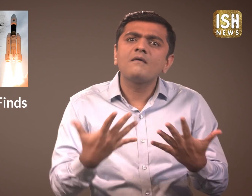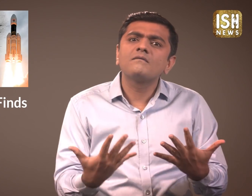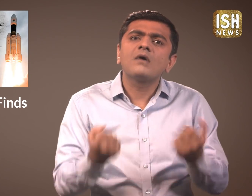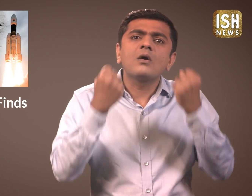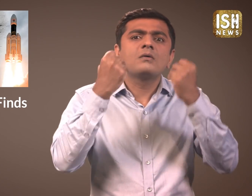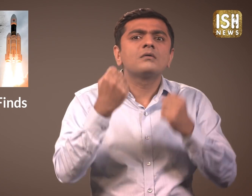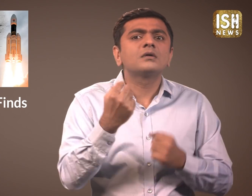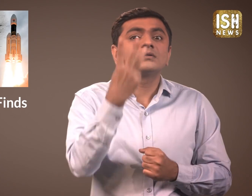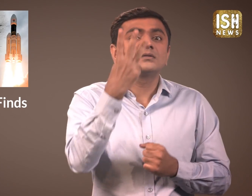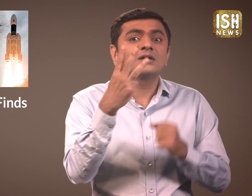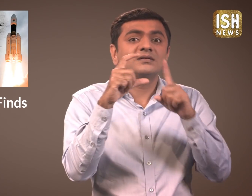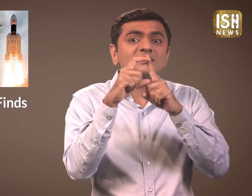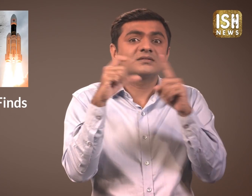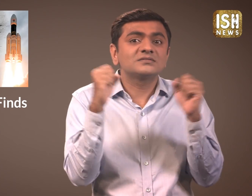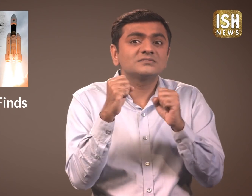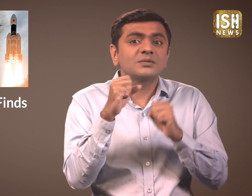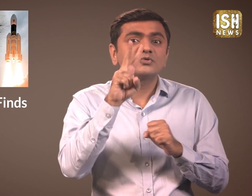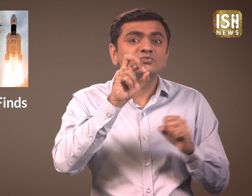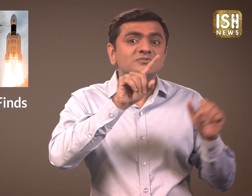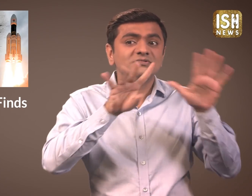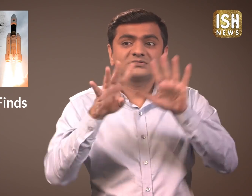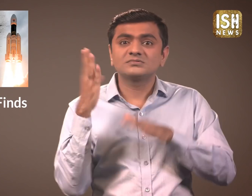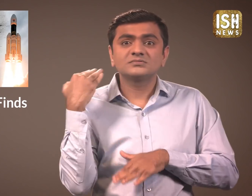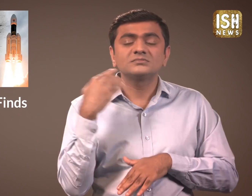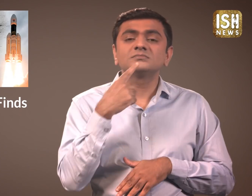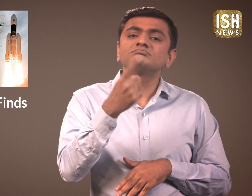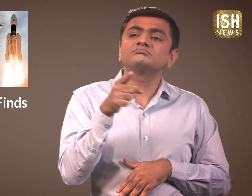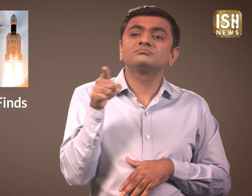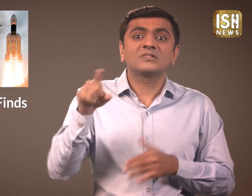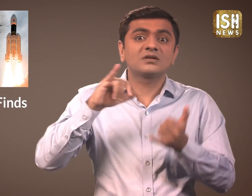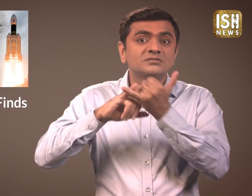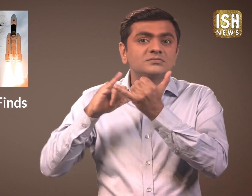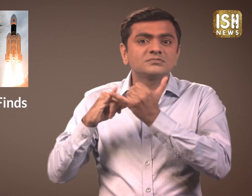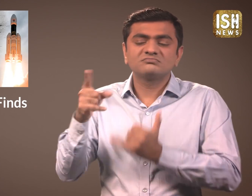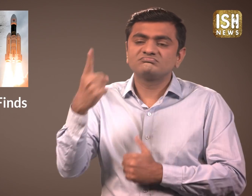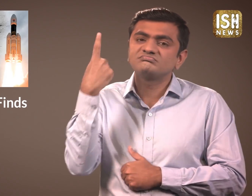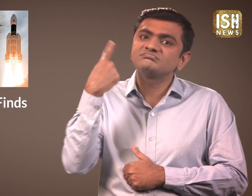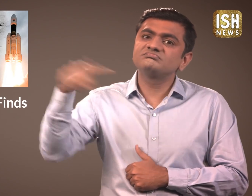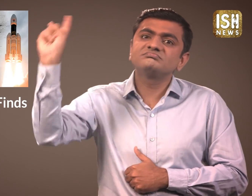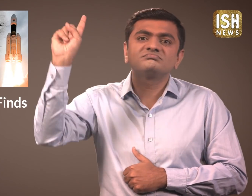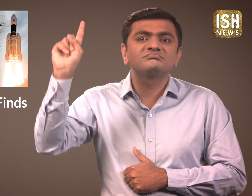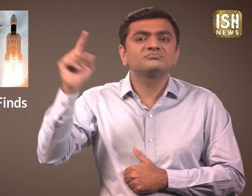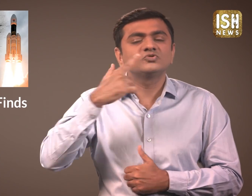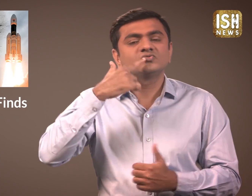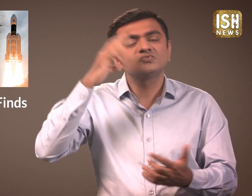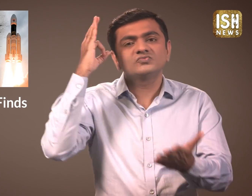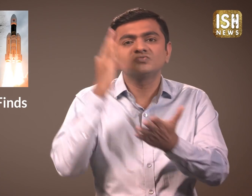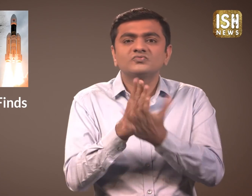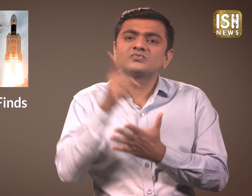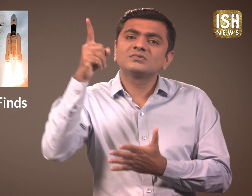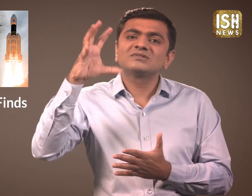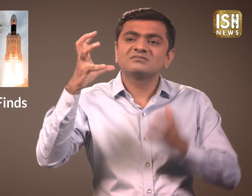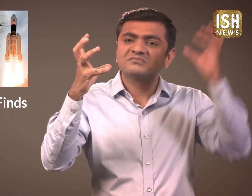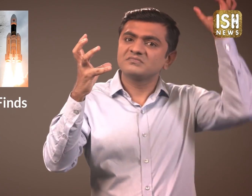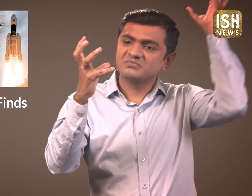on 3rd December 2019, NASA confirmed that he was correct about Lander's location.